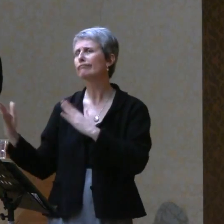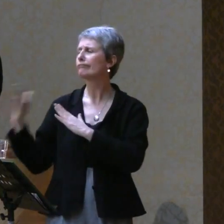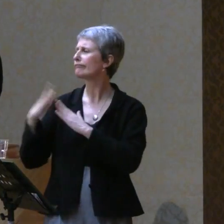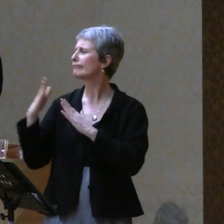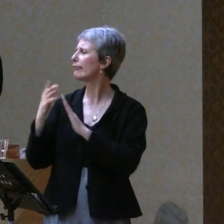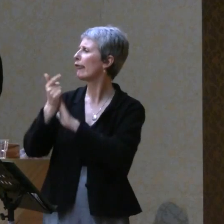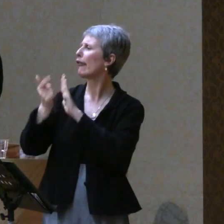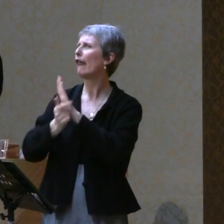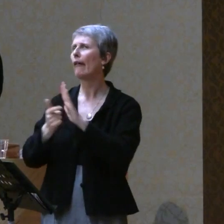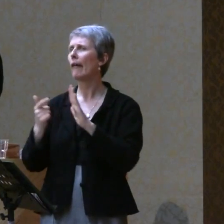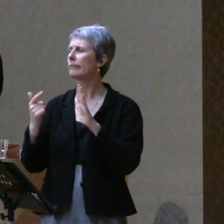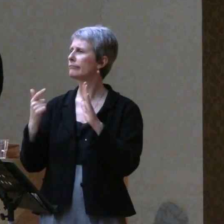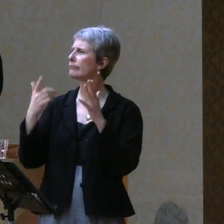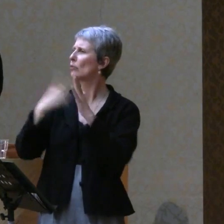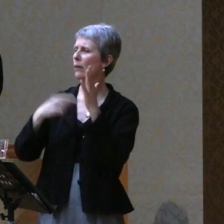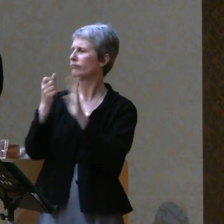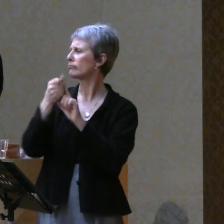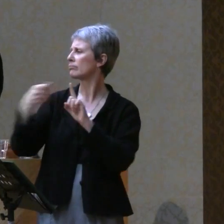And Jesus replied,